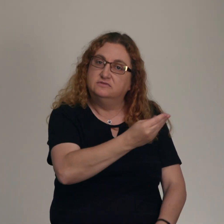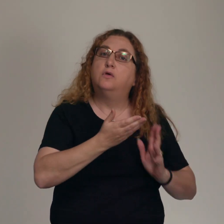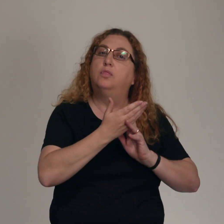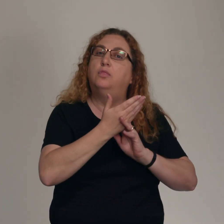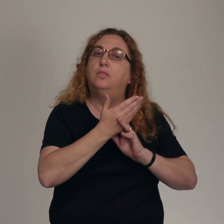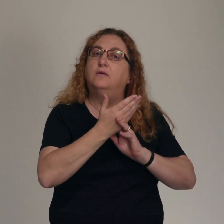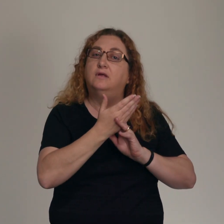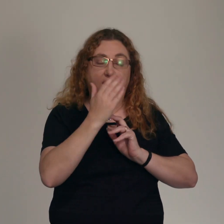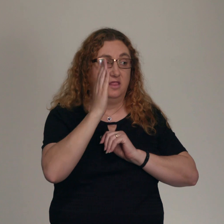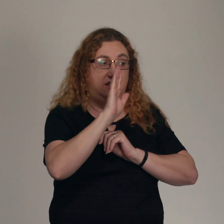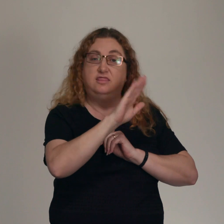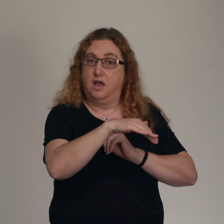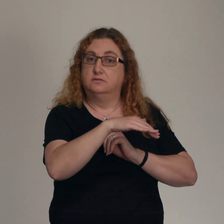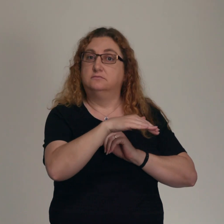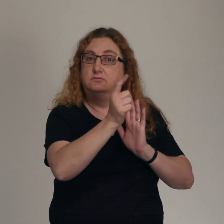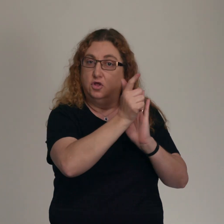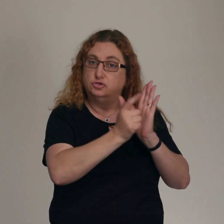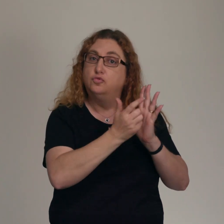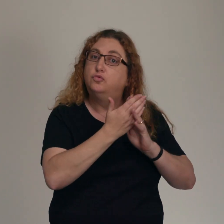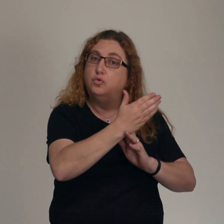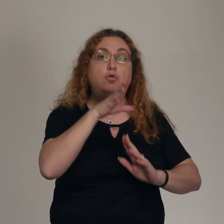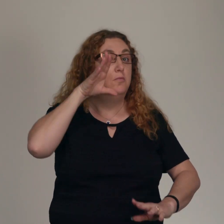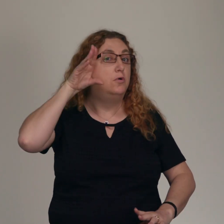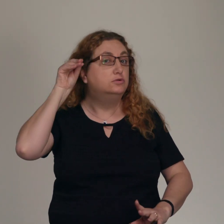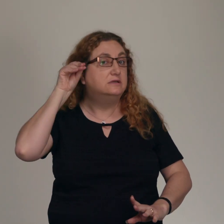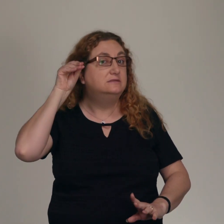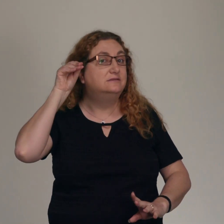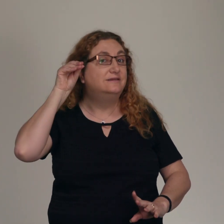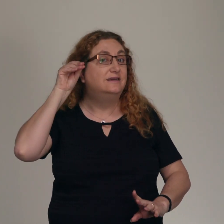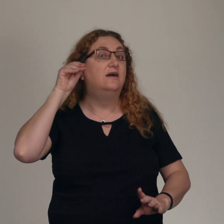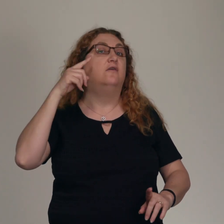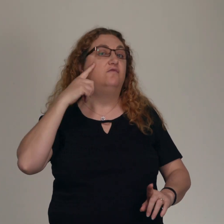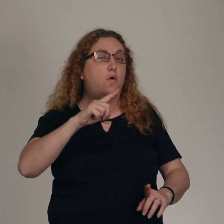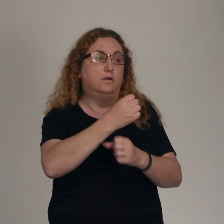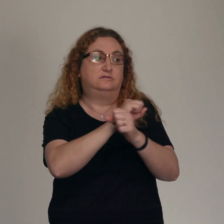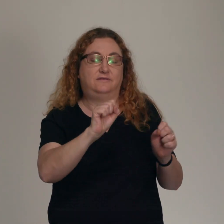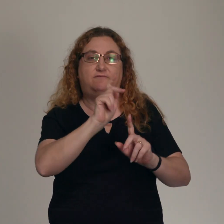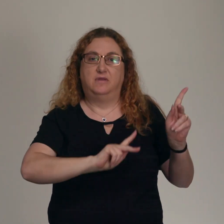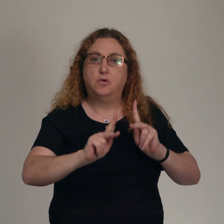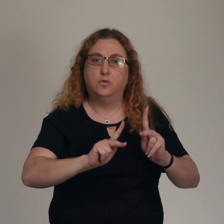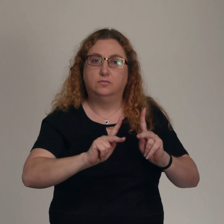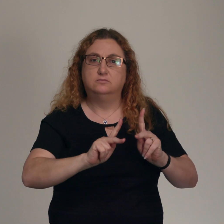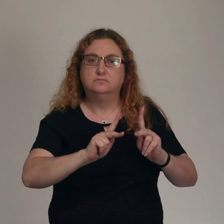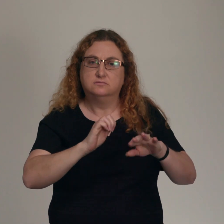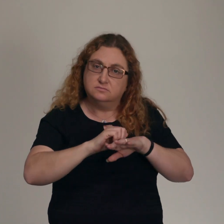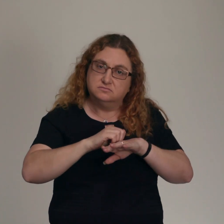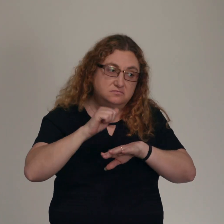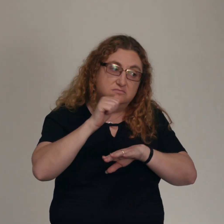Moses. He sends Moses to Pharaoh in Egypt and he says, Let my people go. And it's a